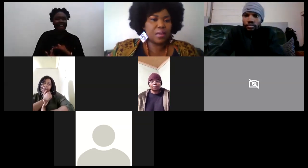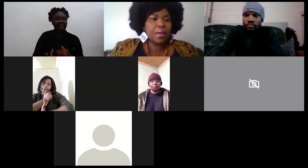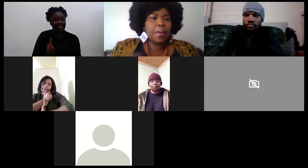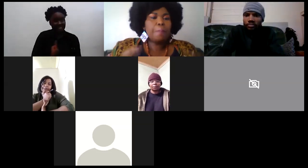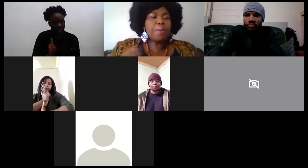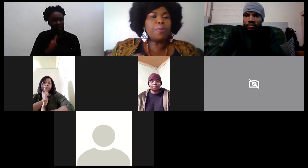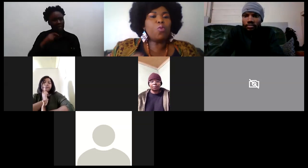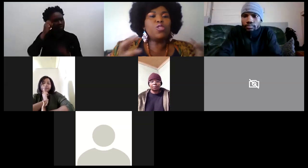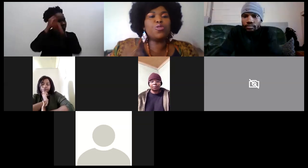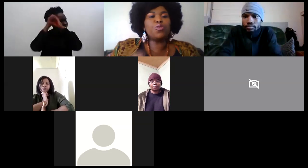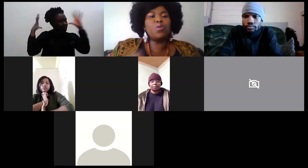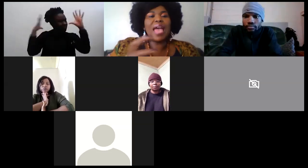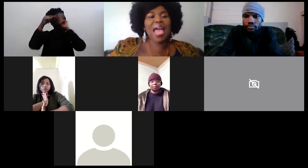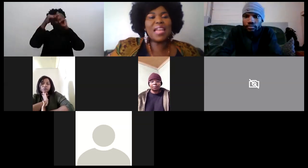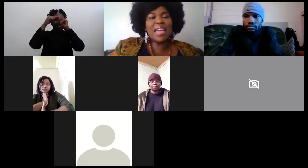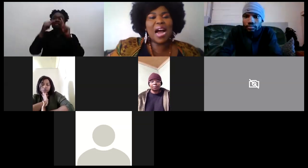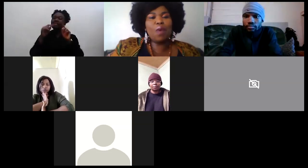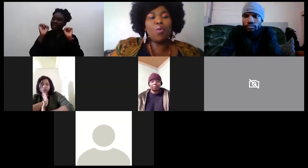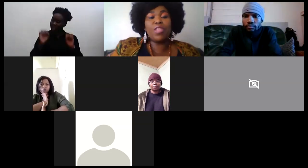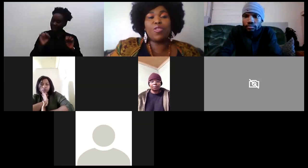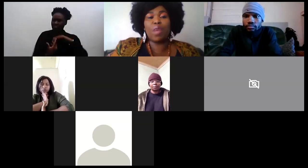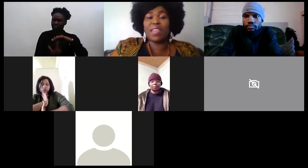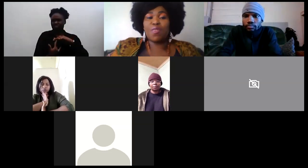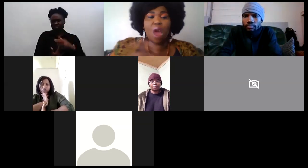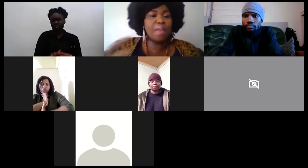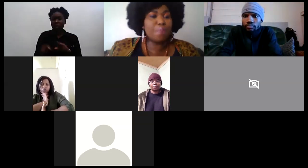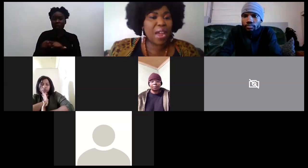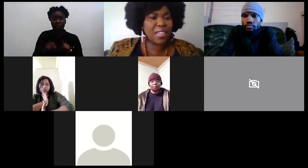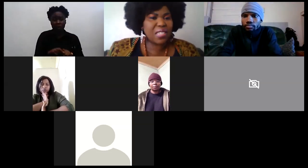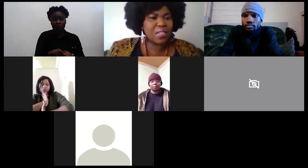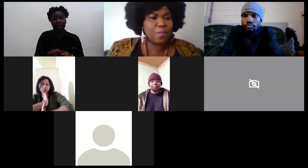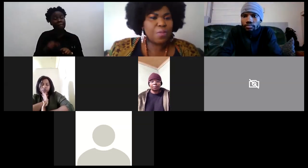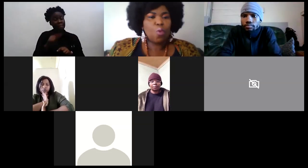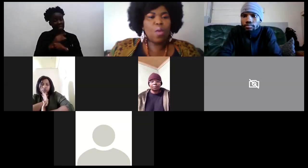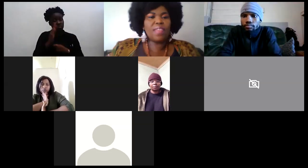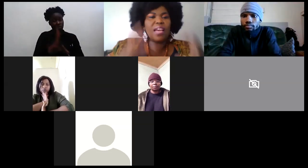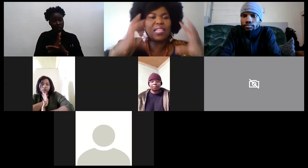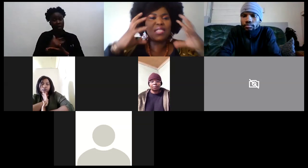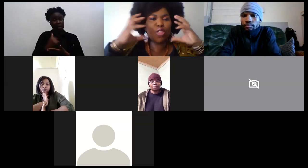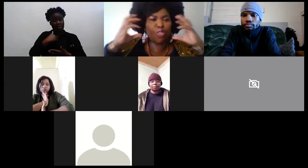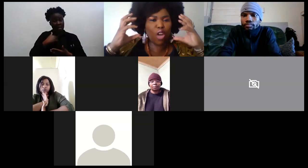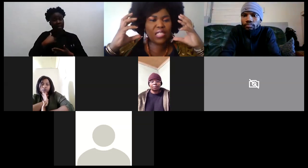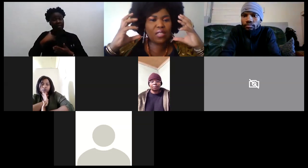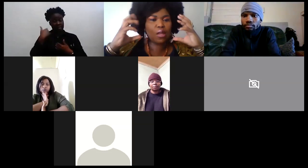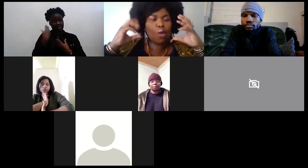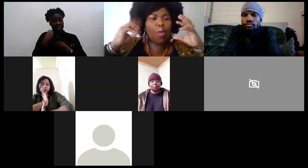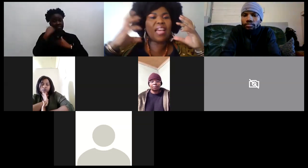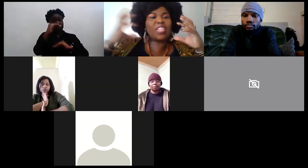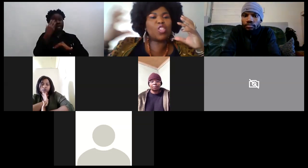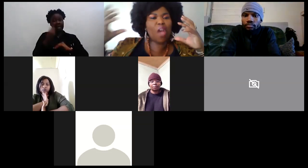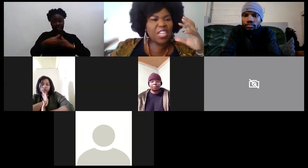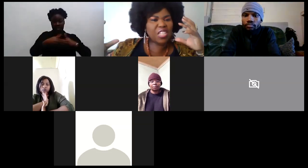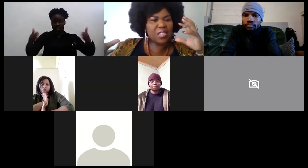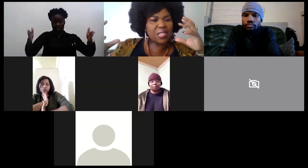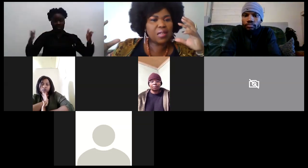people will do anyhow with you whether you are a brand whether it's your thoughts whether